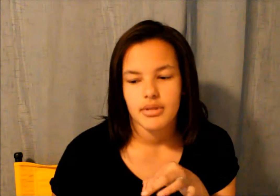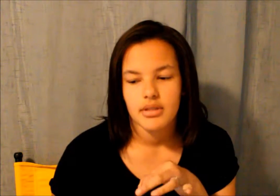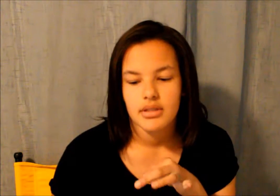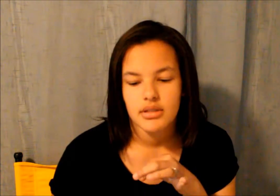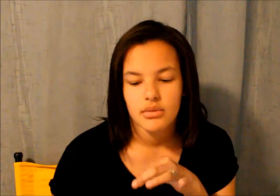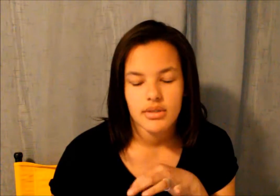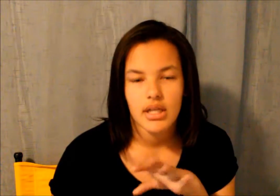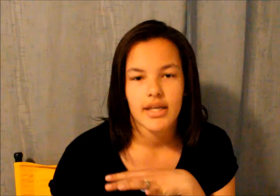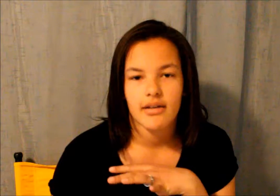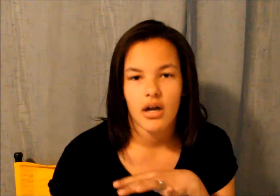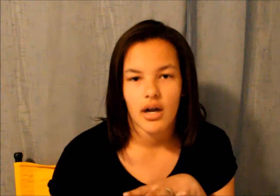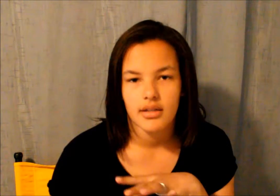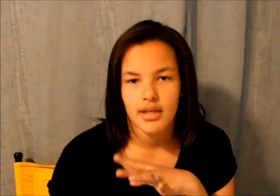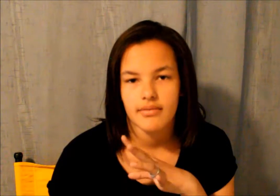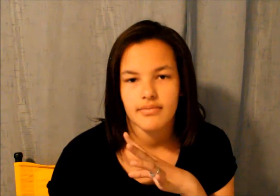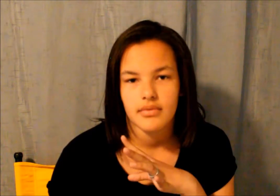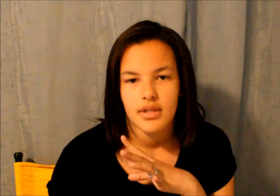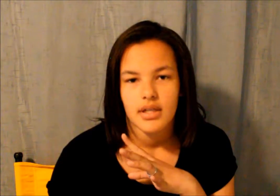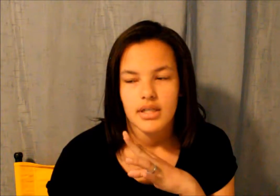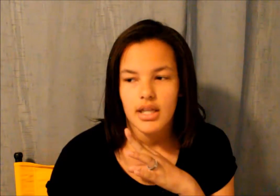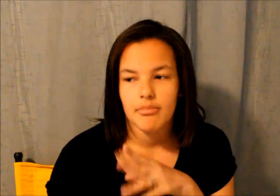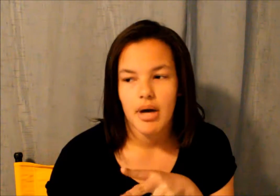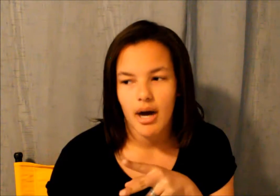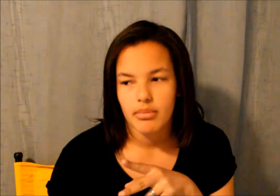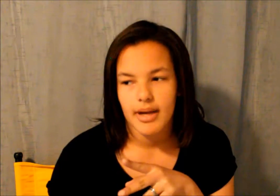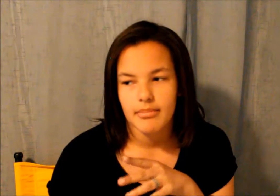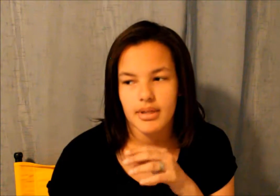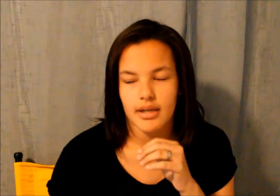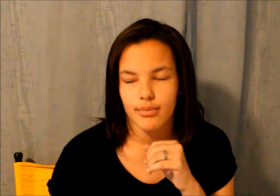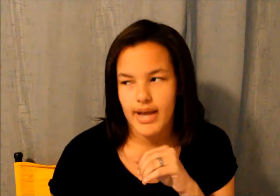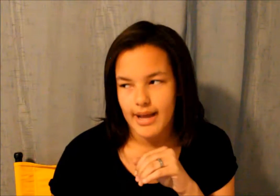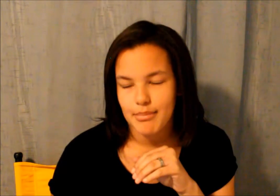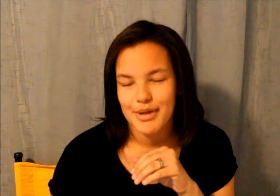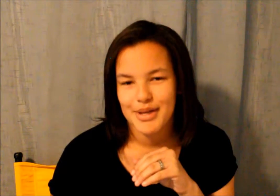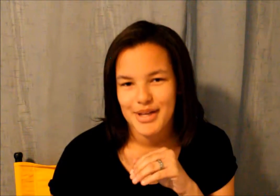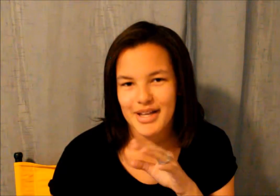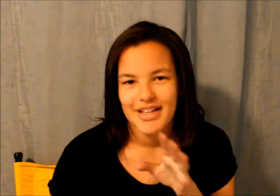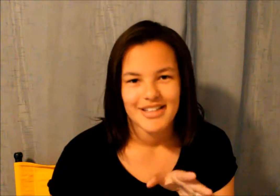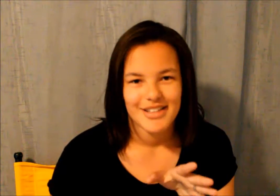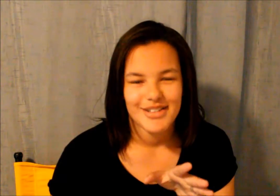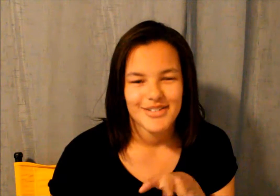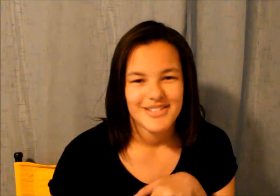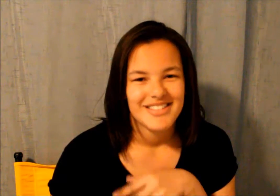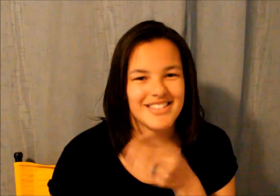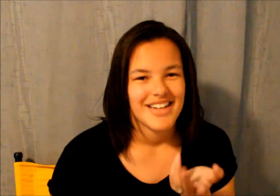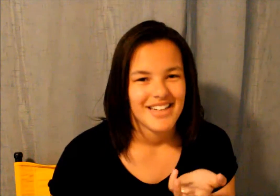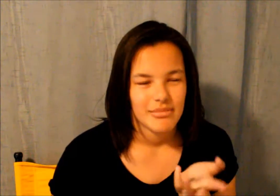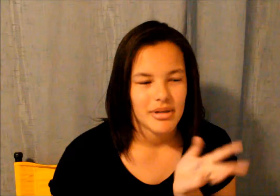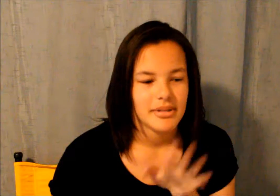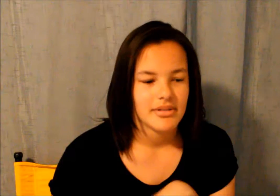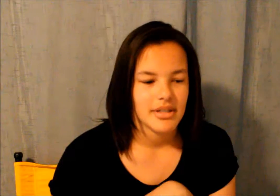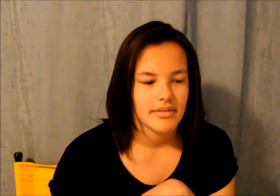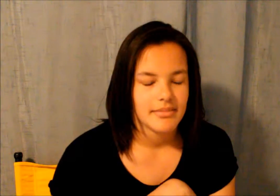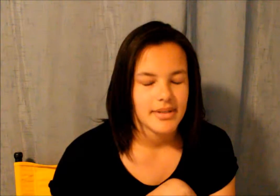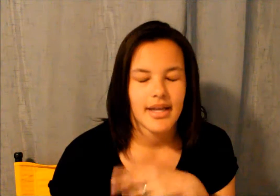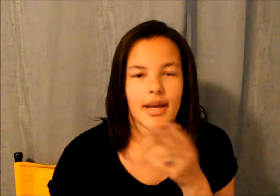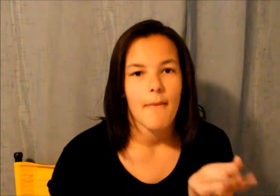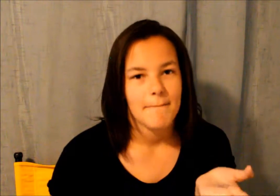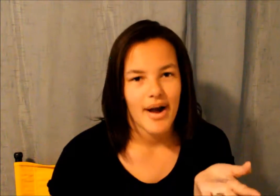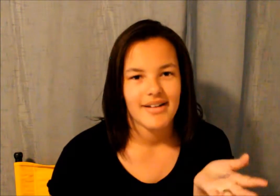so i'm not like hot like not like pop rap but like rap you know probably don't care what i'm saying but